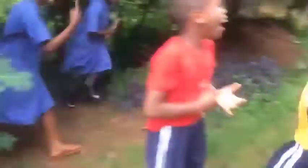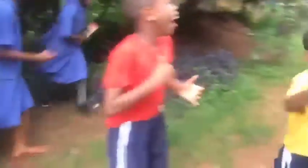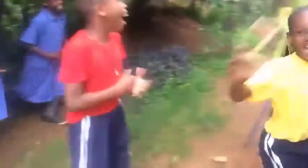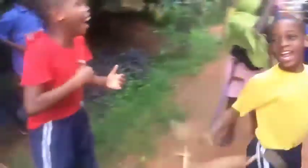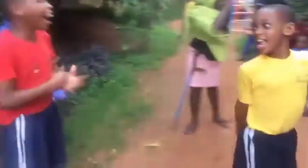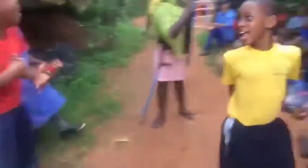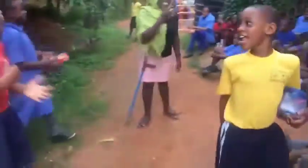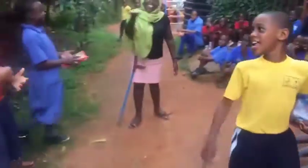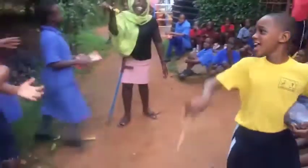the rope?